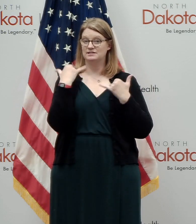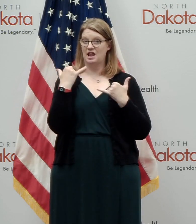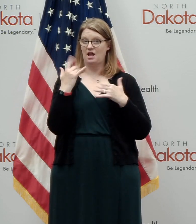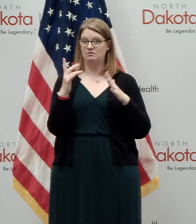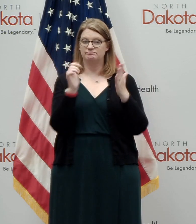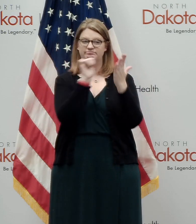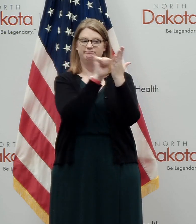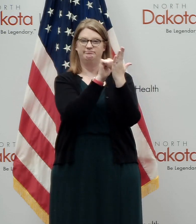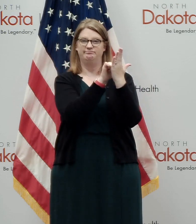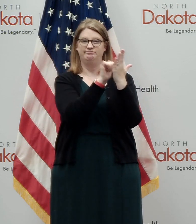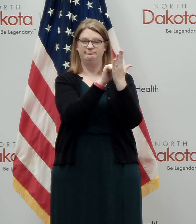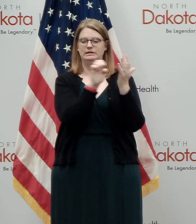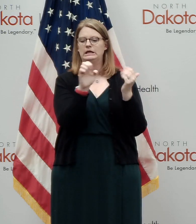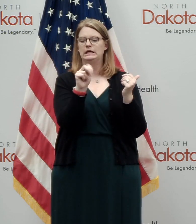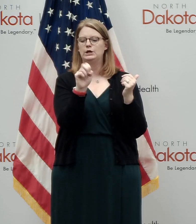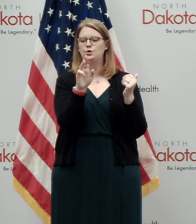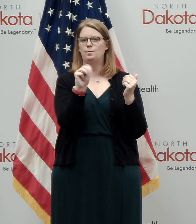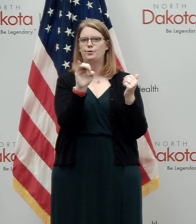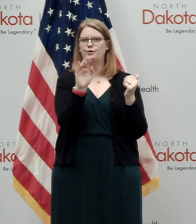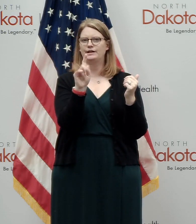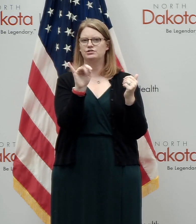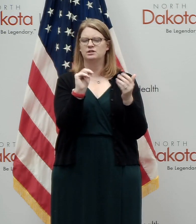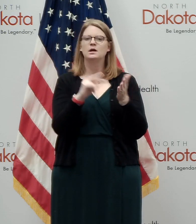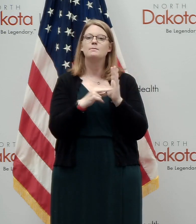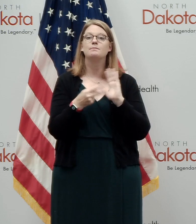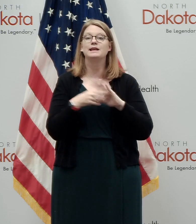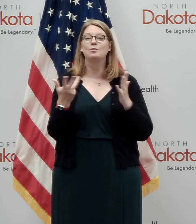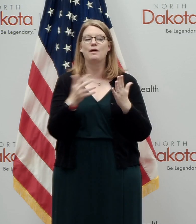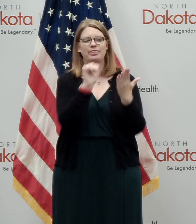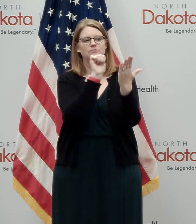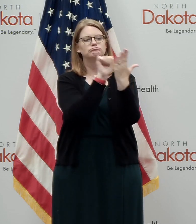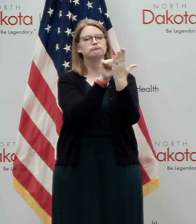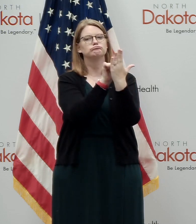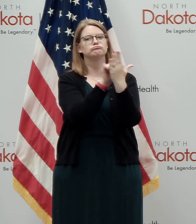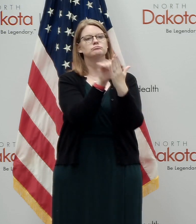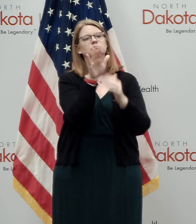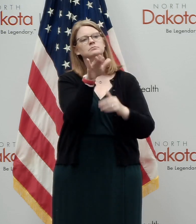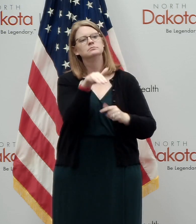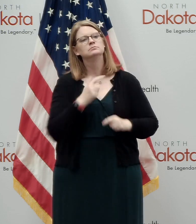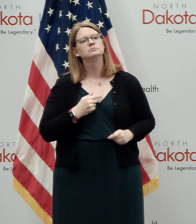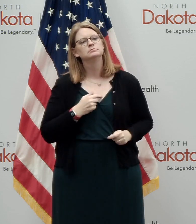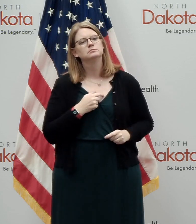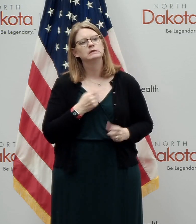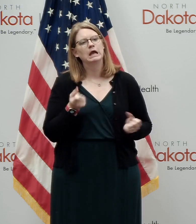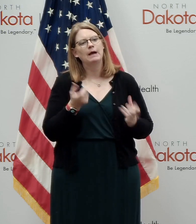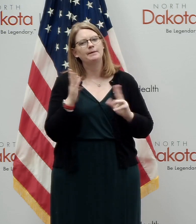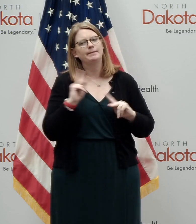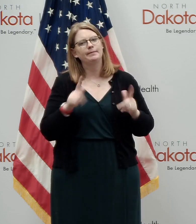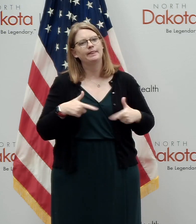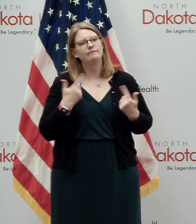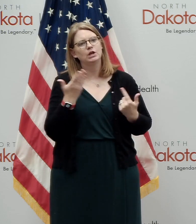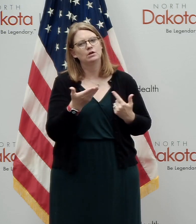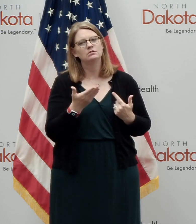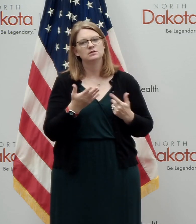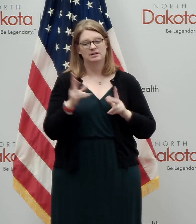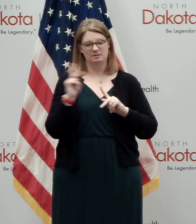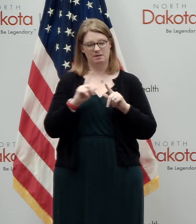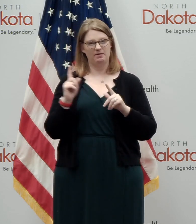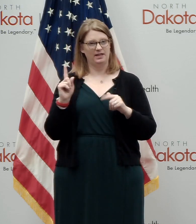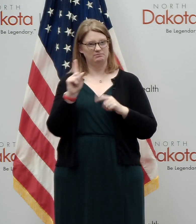enumeration, meaning they're coming around to count or do, and the people knocking on your door are enumerators. Uh,